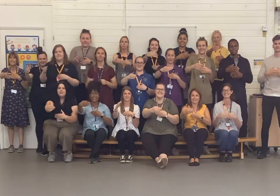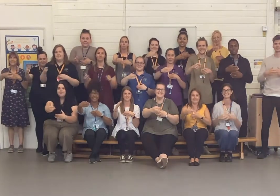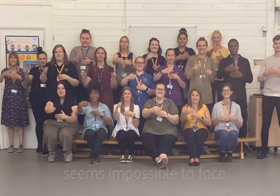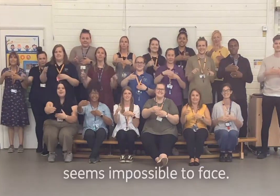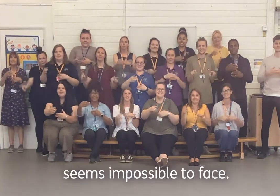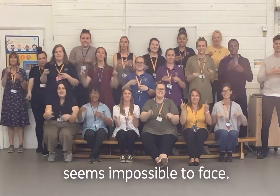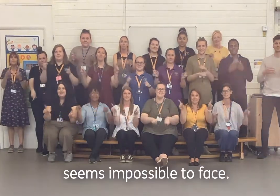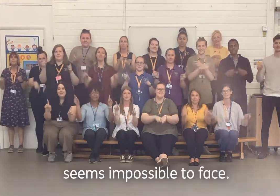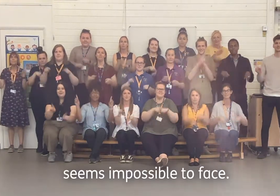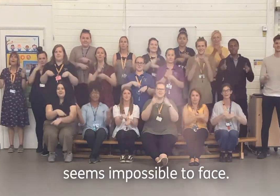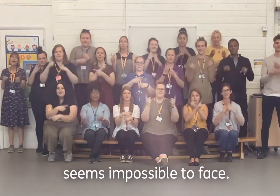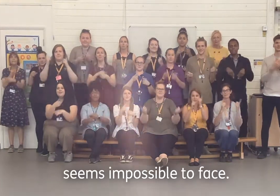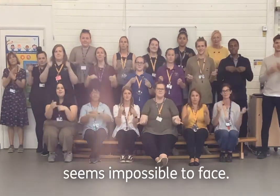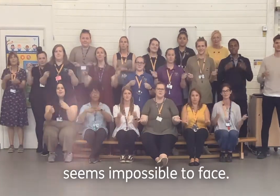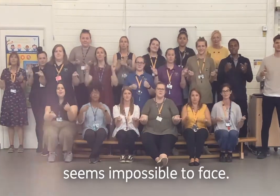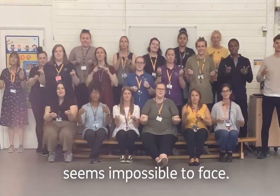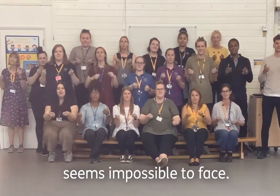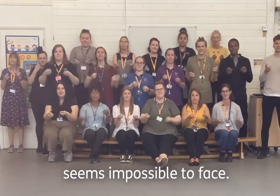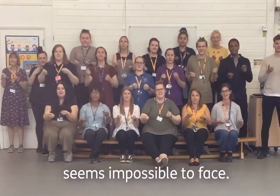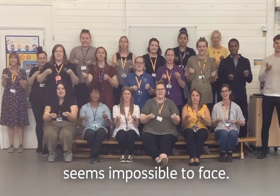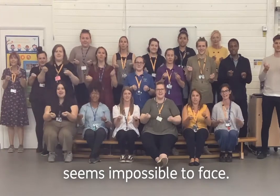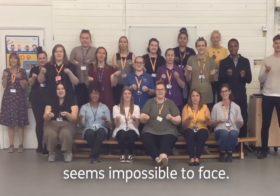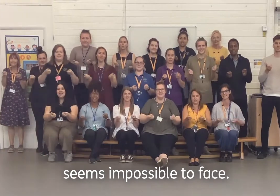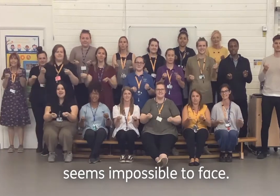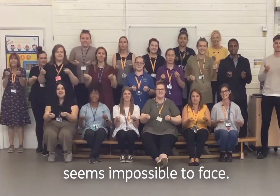Seems impossible to face